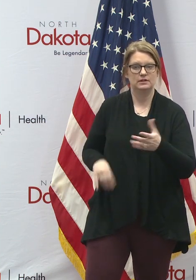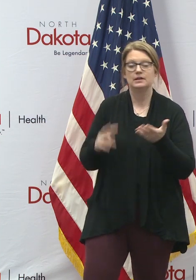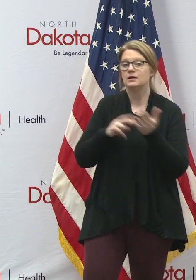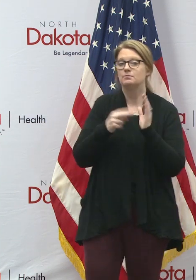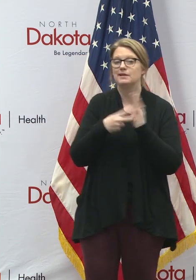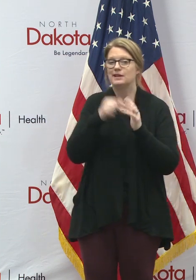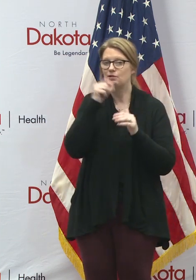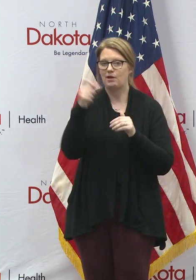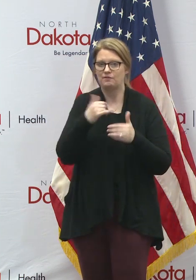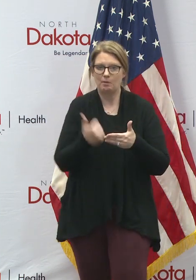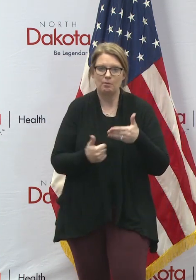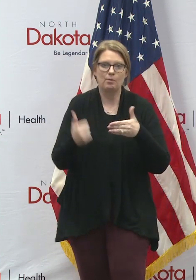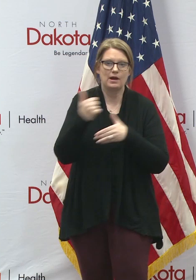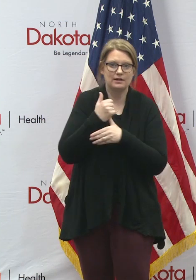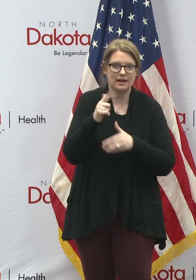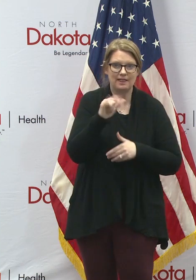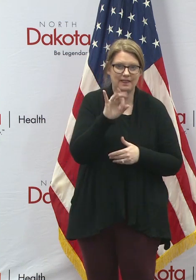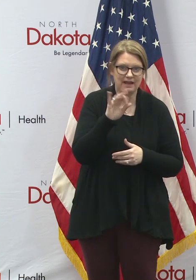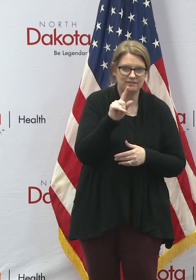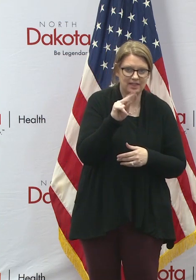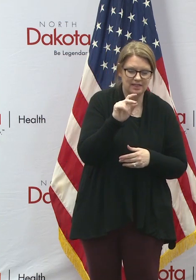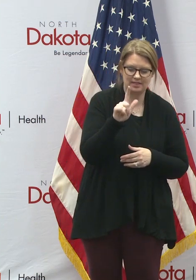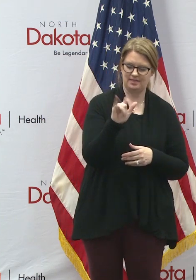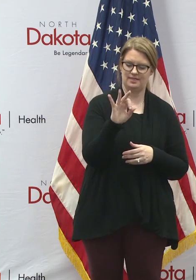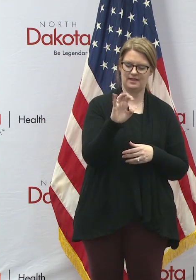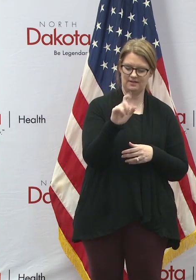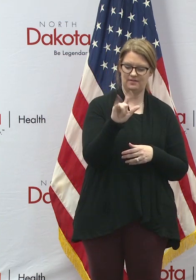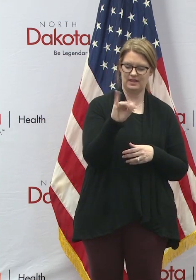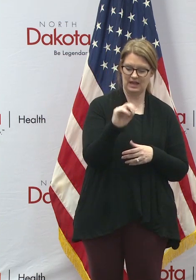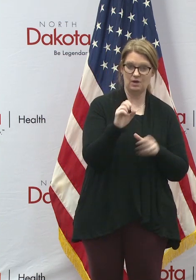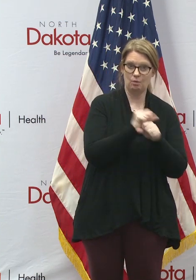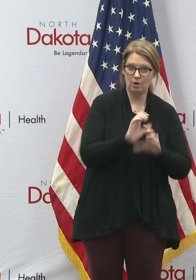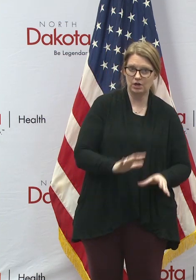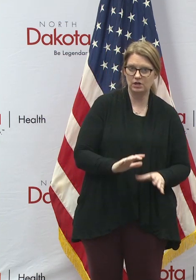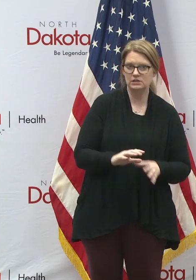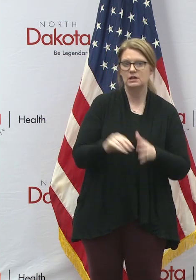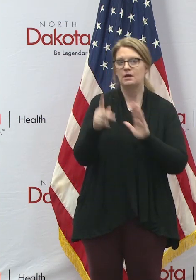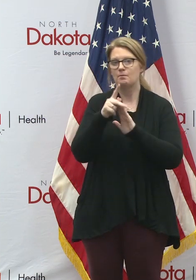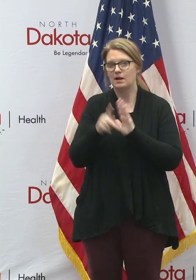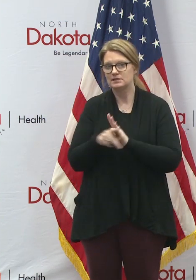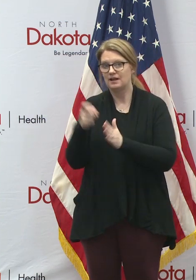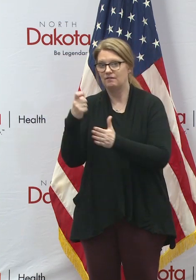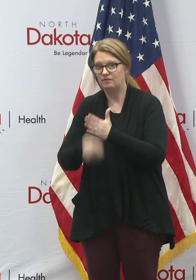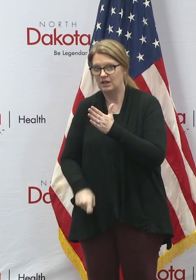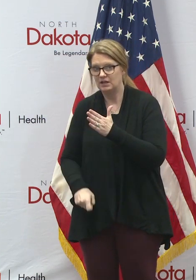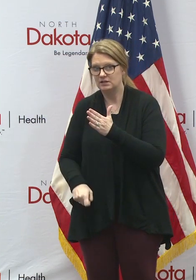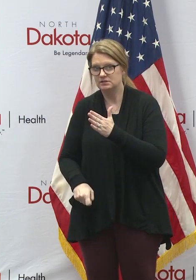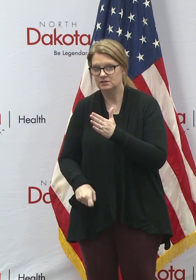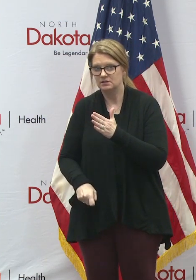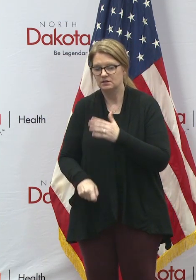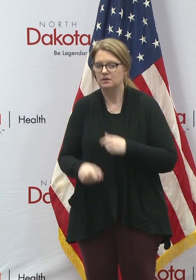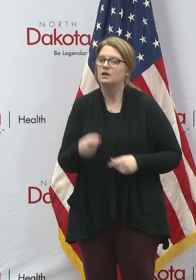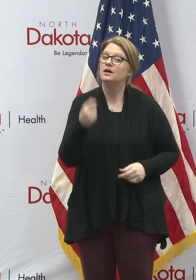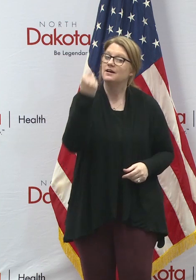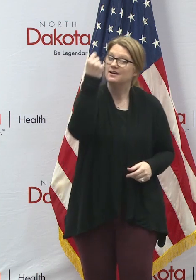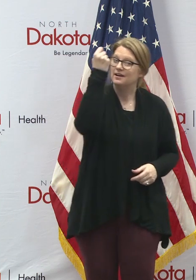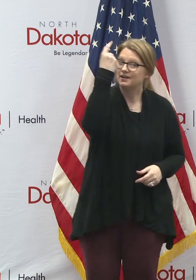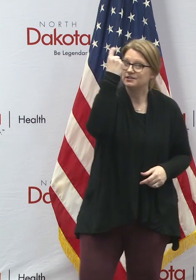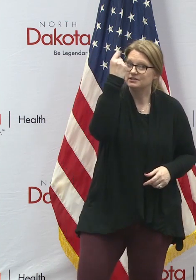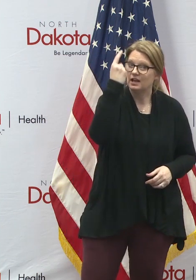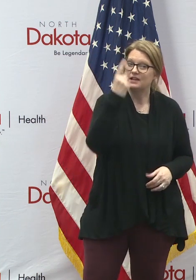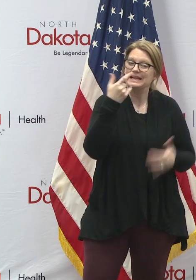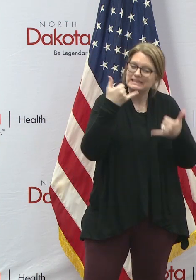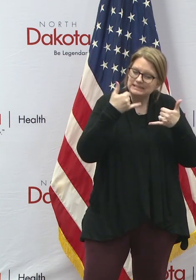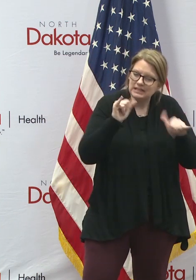lifeline workers or modify their absence policies and fees. However, they will be required to follow the modified operating